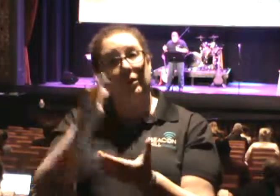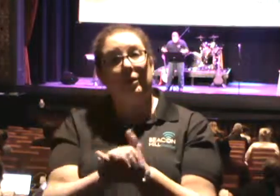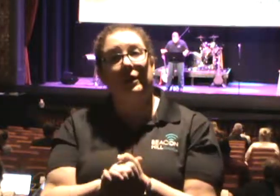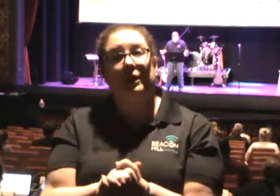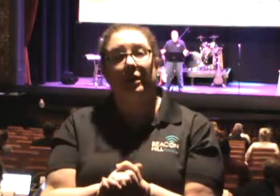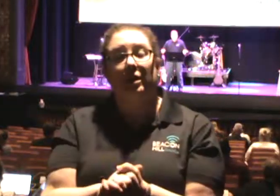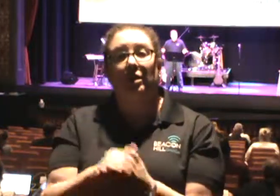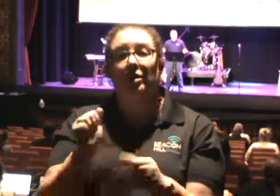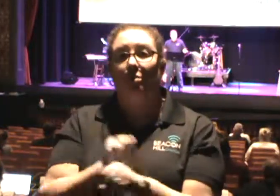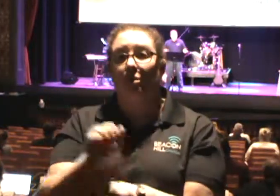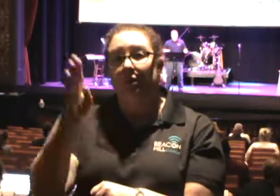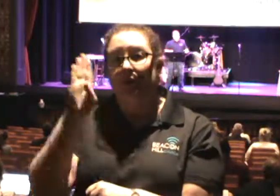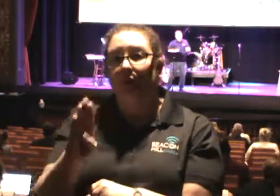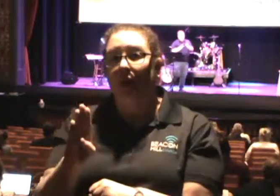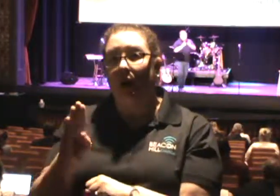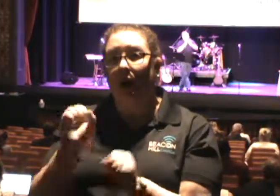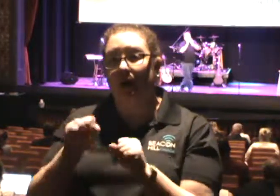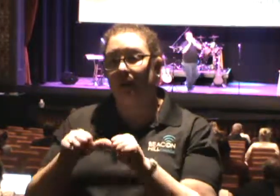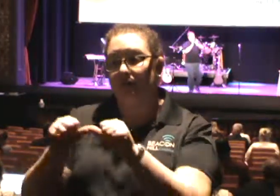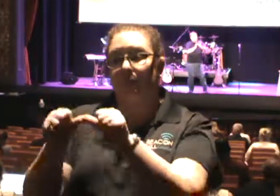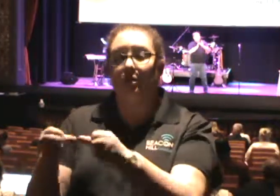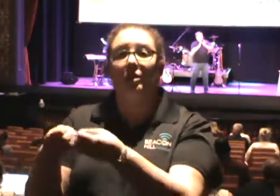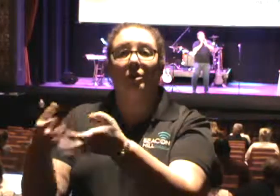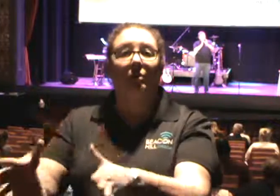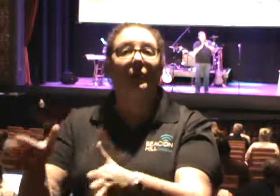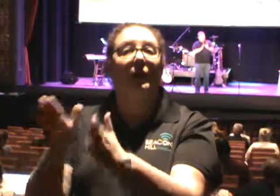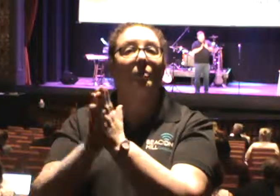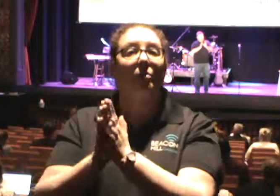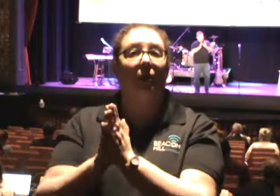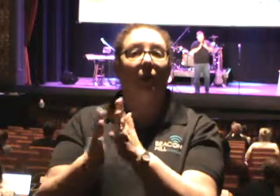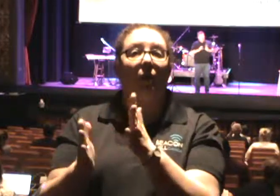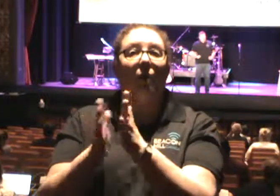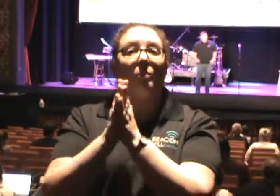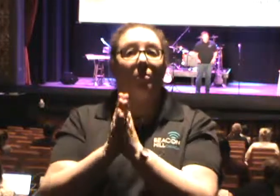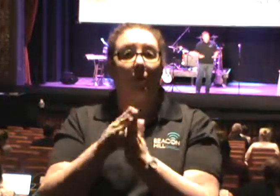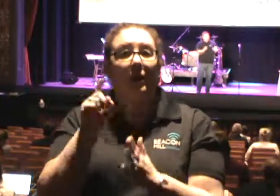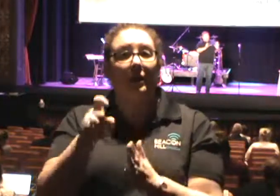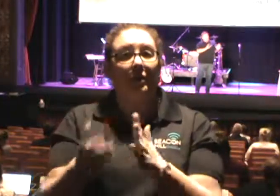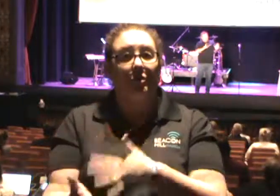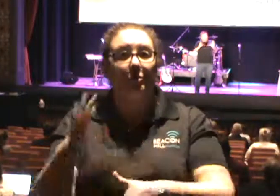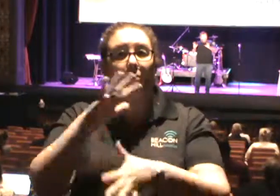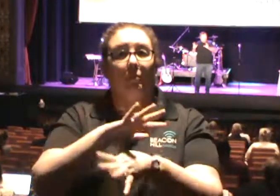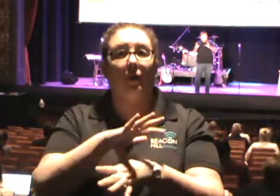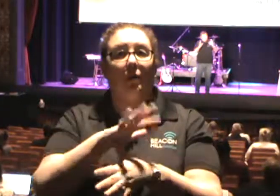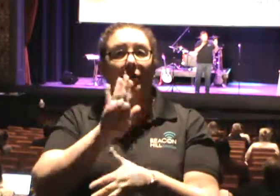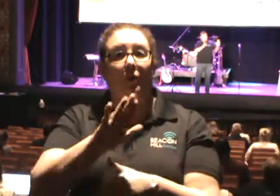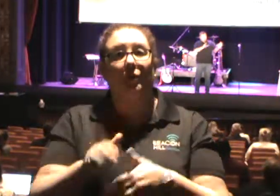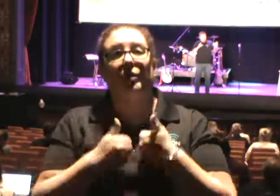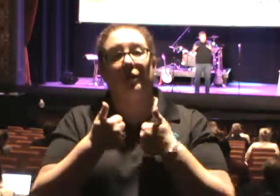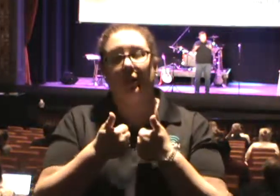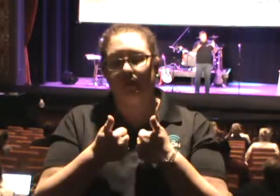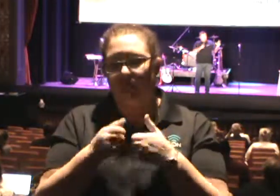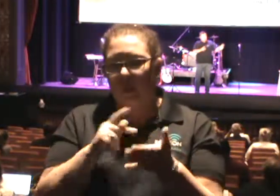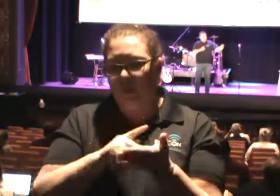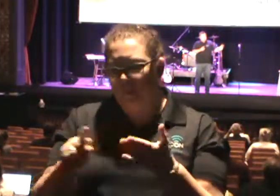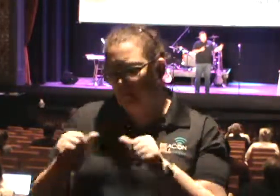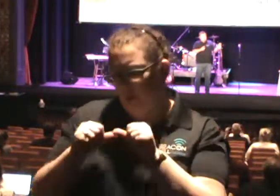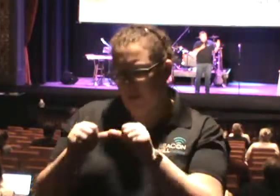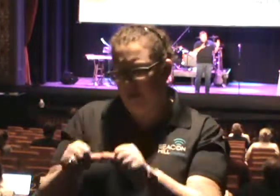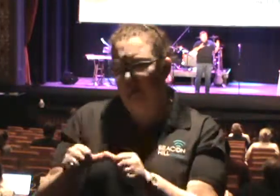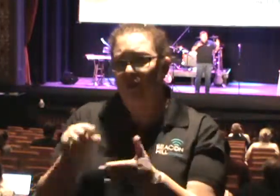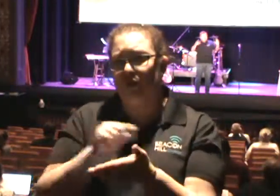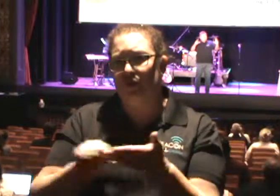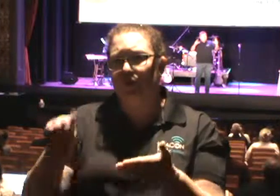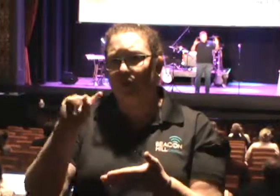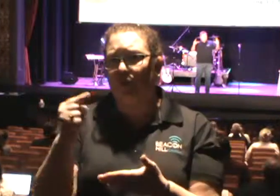forward without prayer. So you've got to make prayer a priority in your life, but Paul goes on in this verse 1, and we see